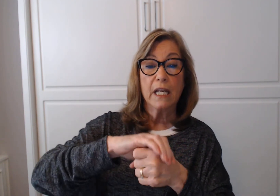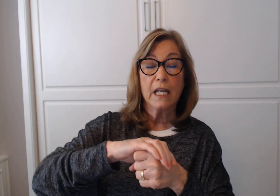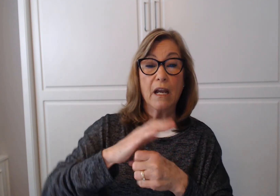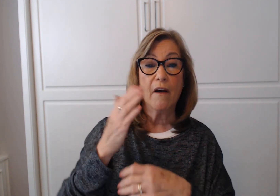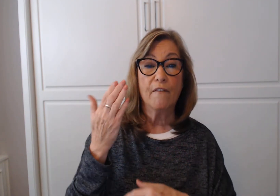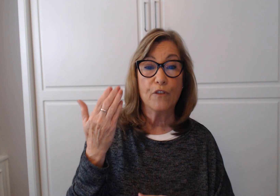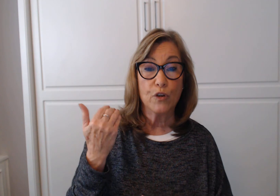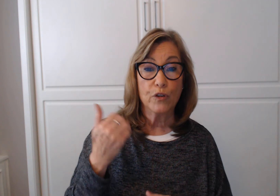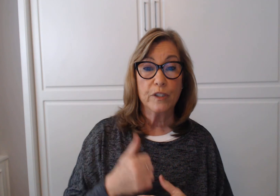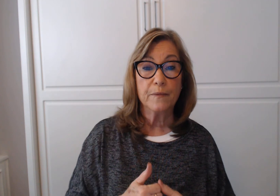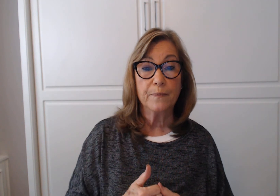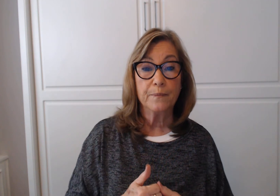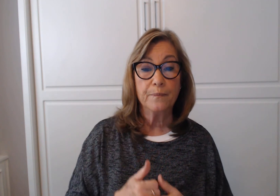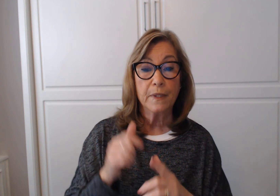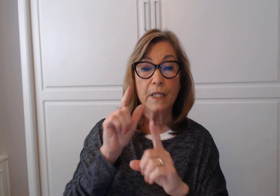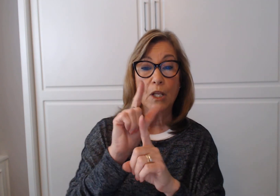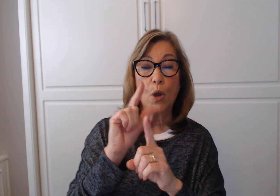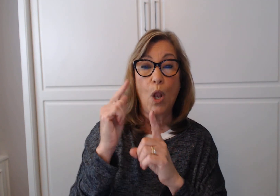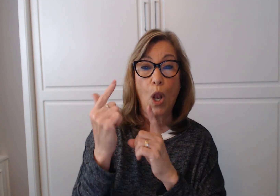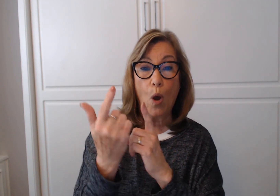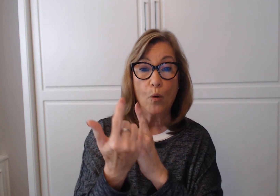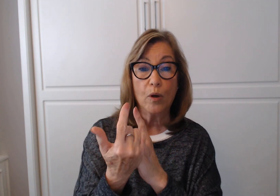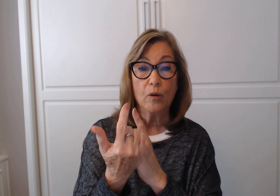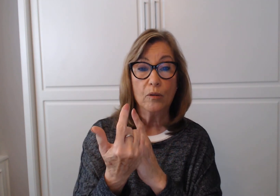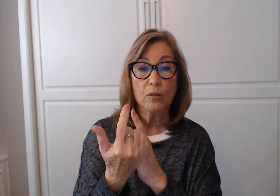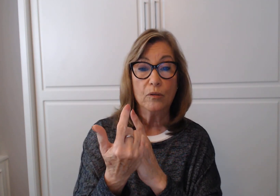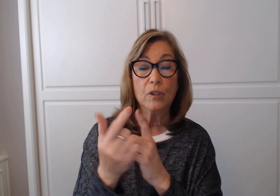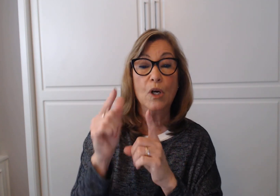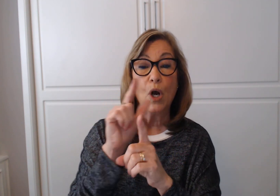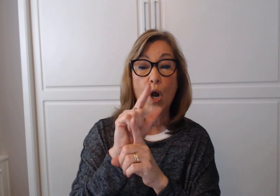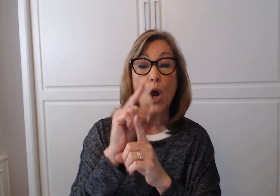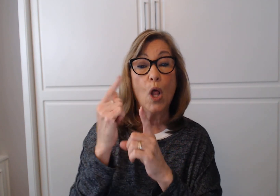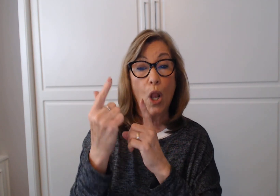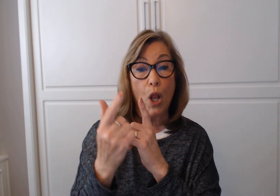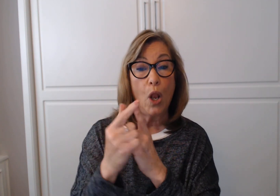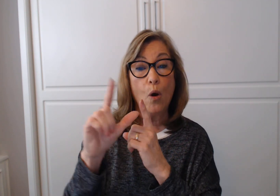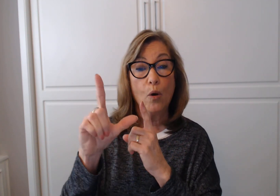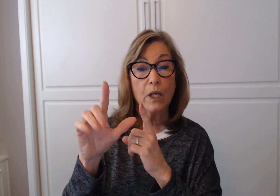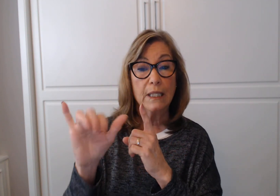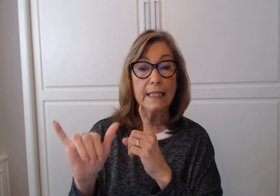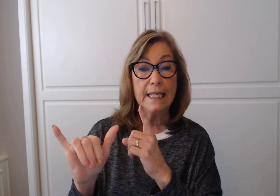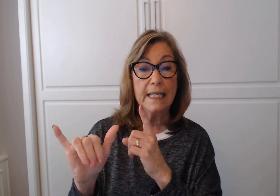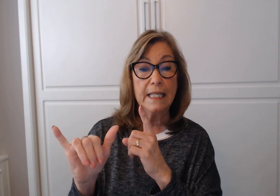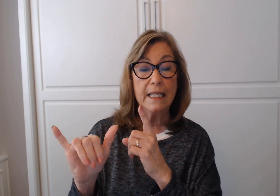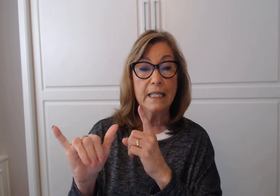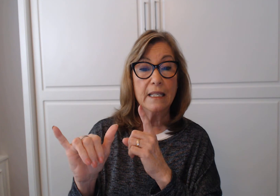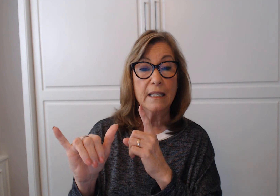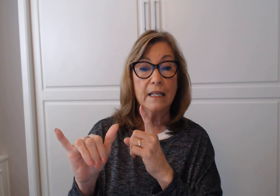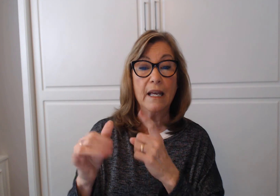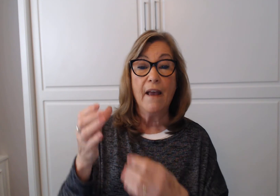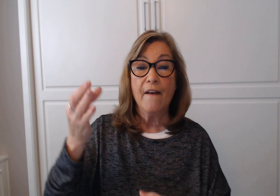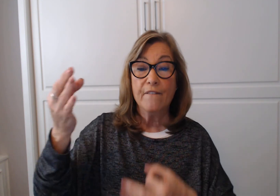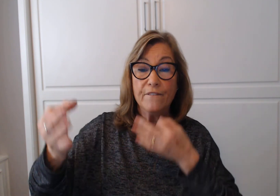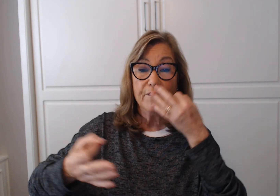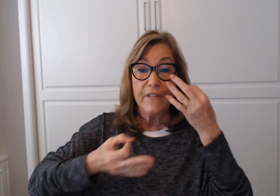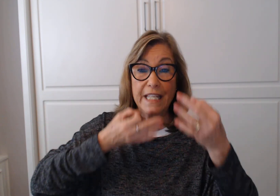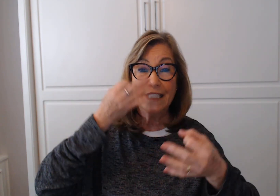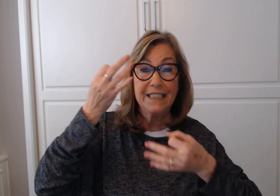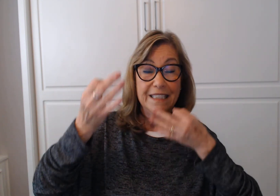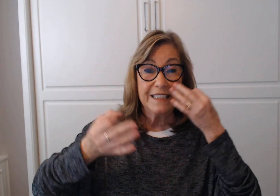Covered. Locally. Feast. Feast.